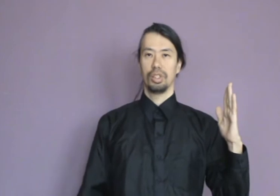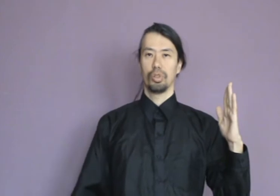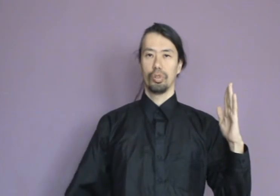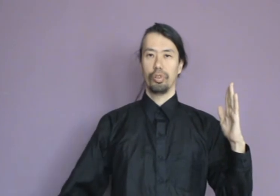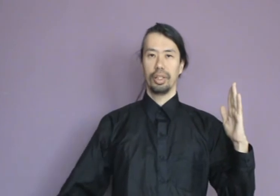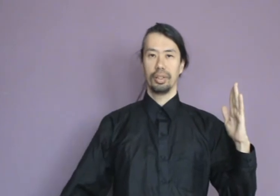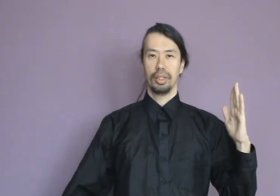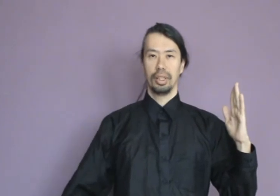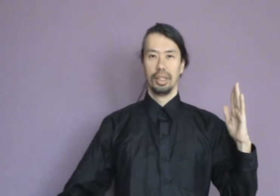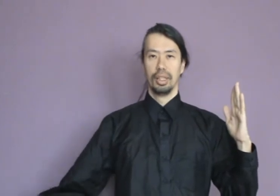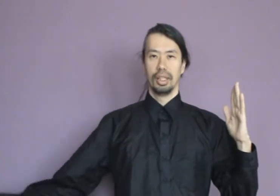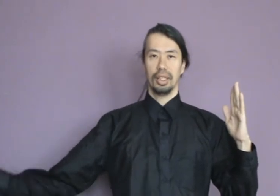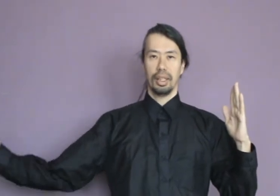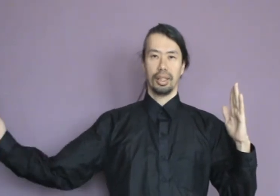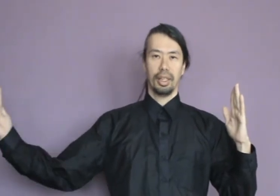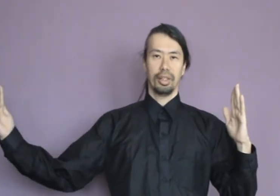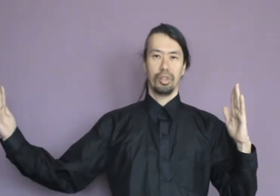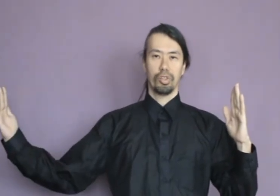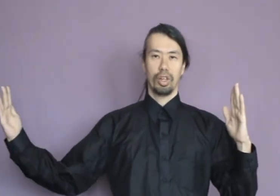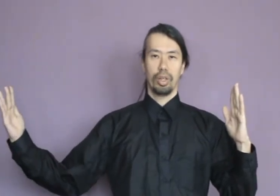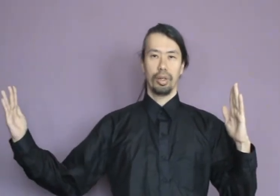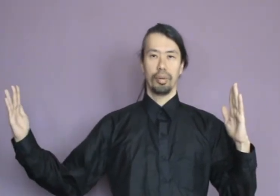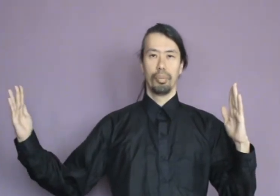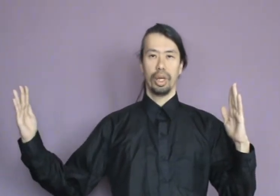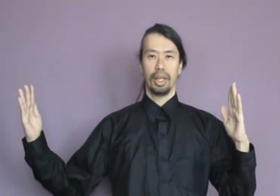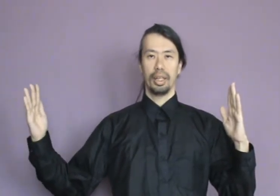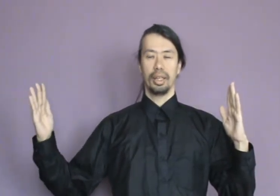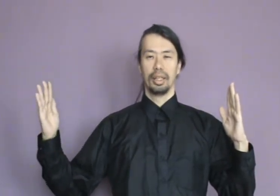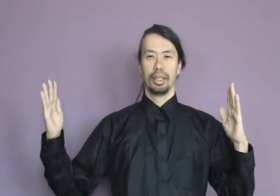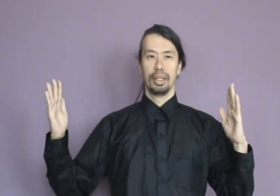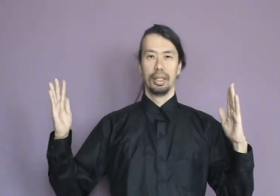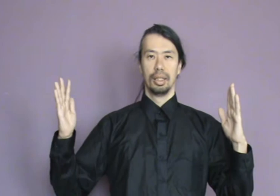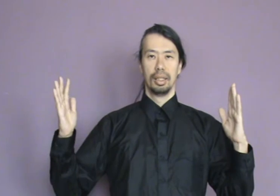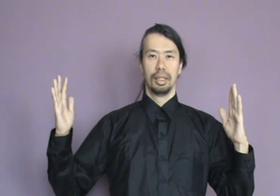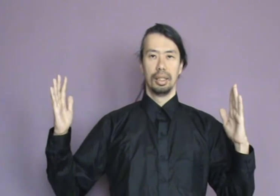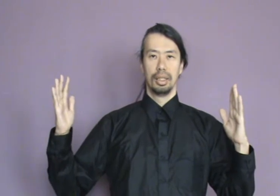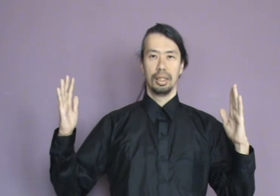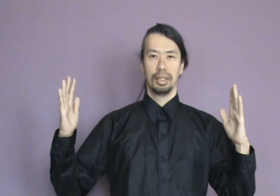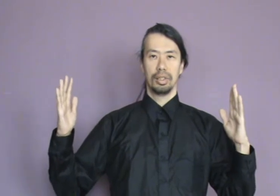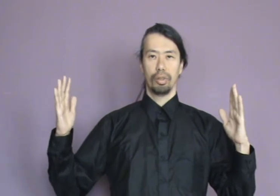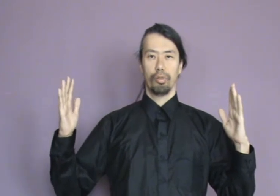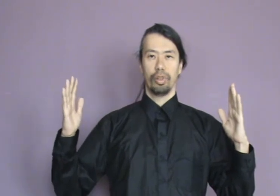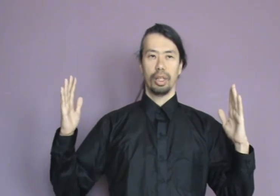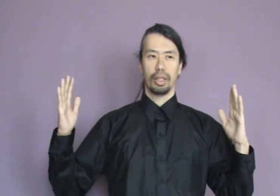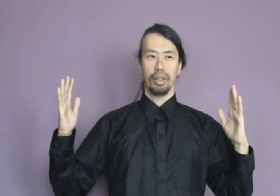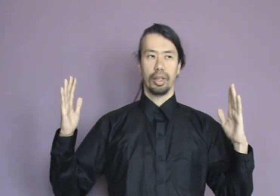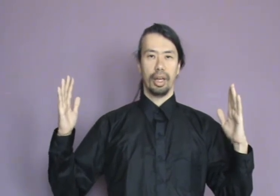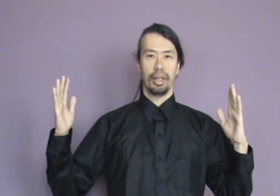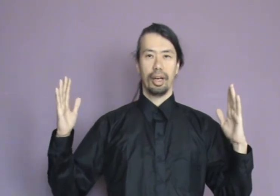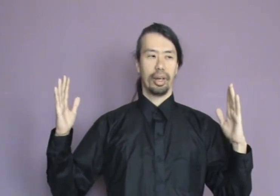use to feel. The other hand you slowly bring in until you feel like, okay, now I